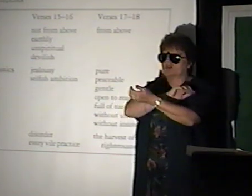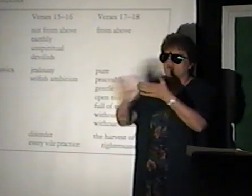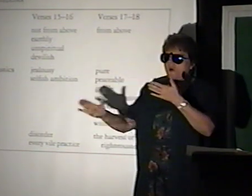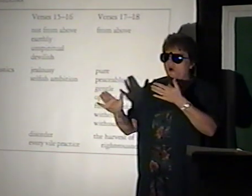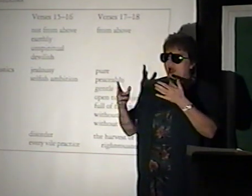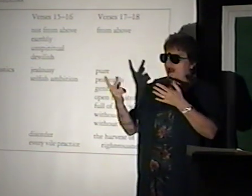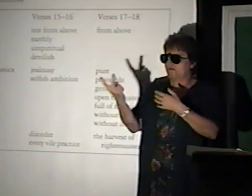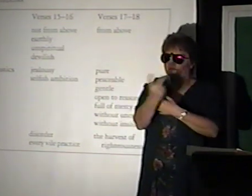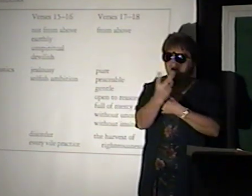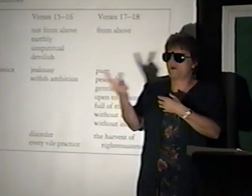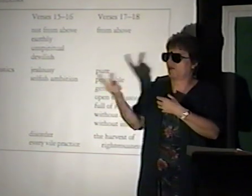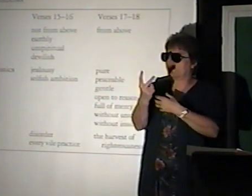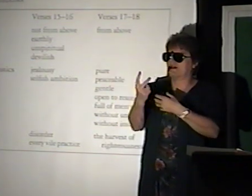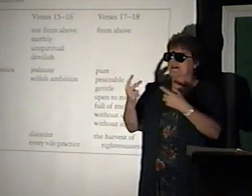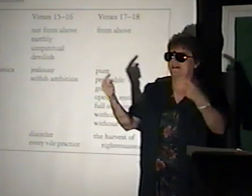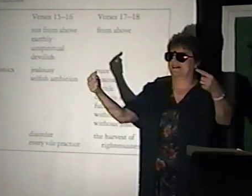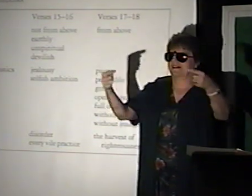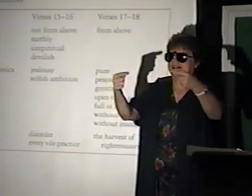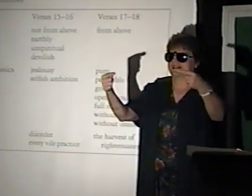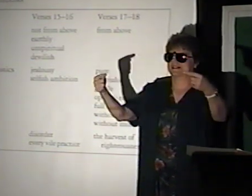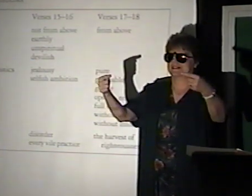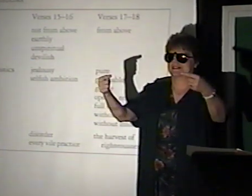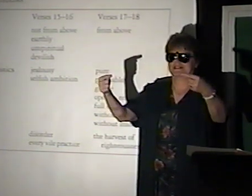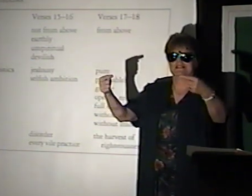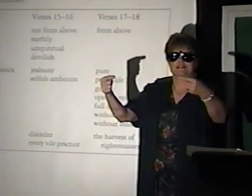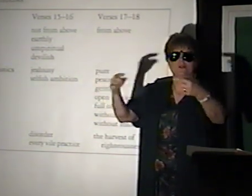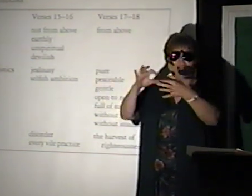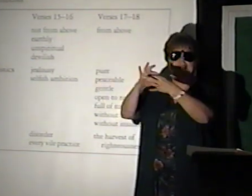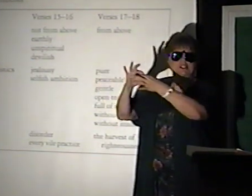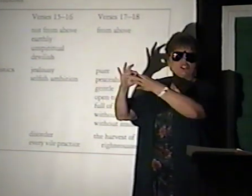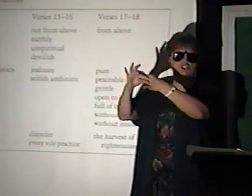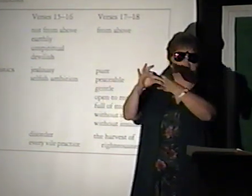destroy both relationships.